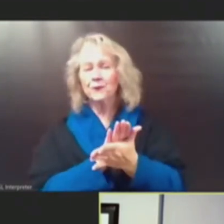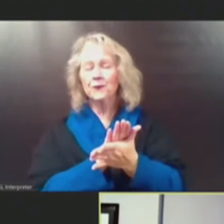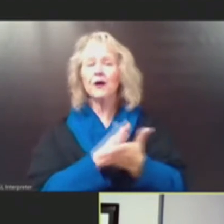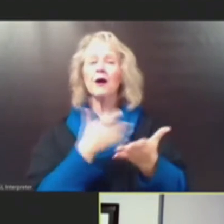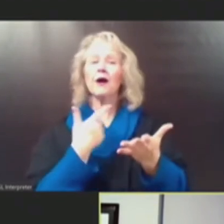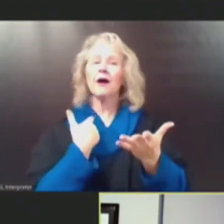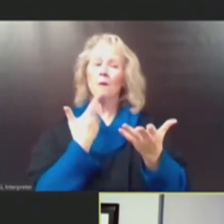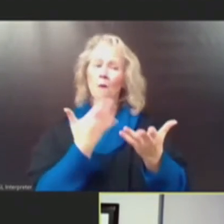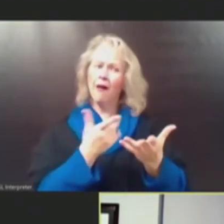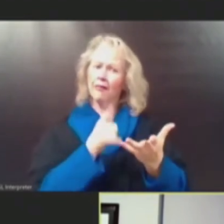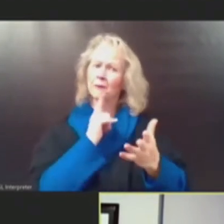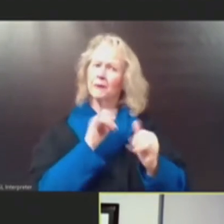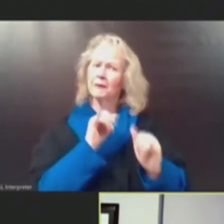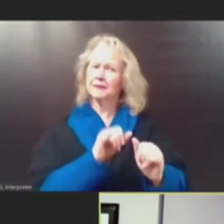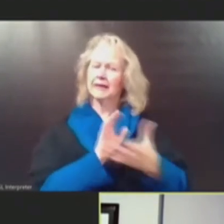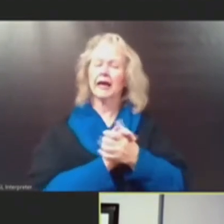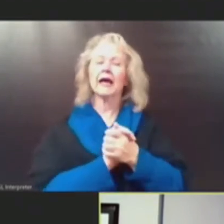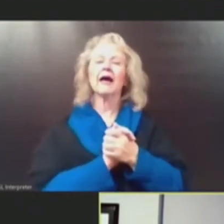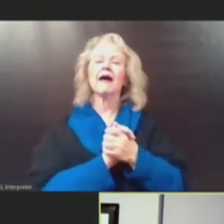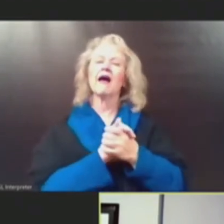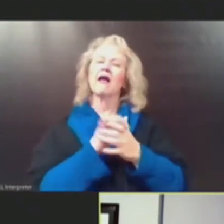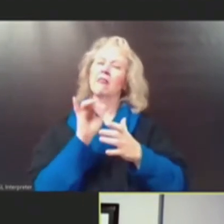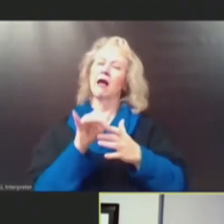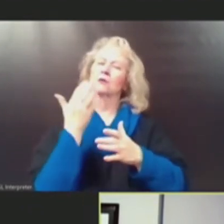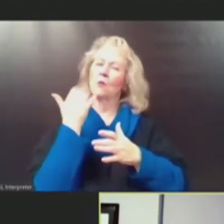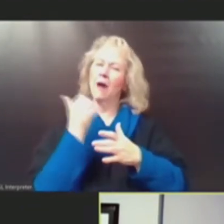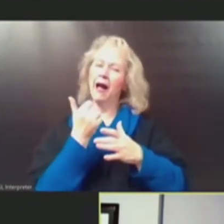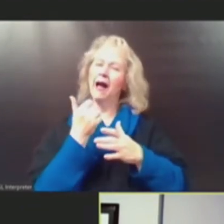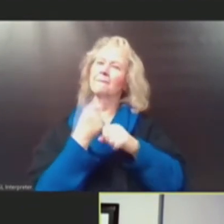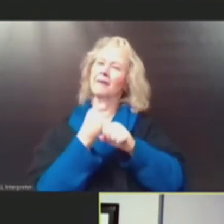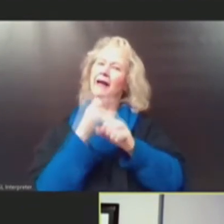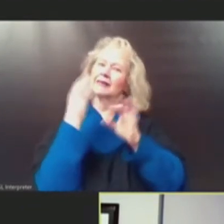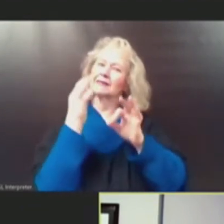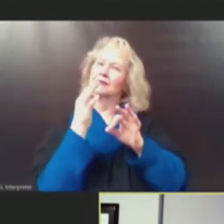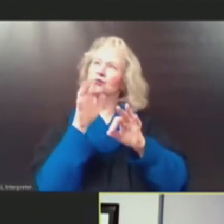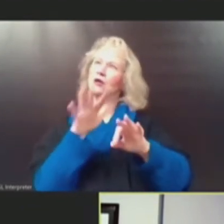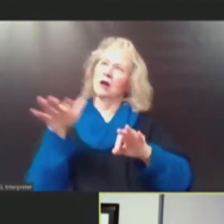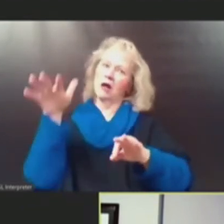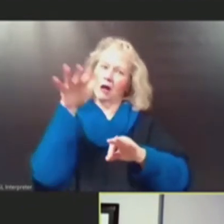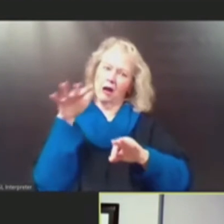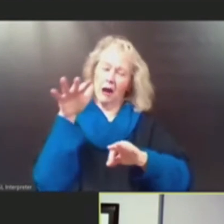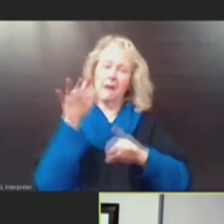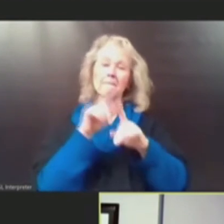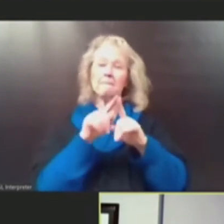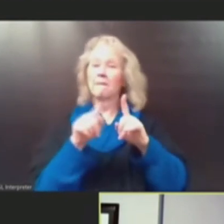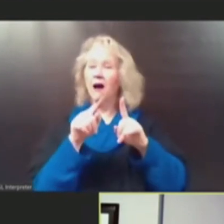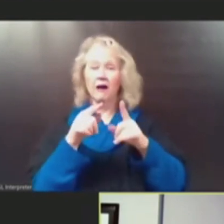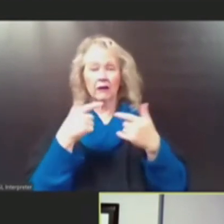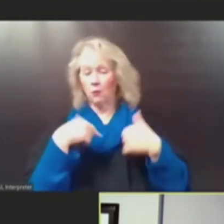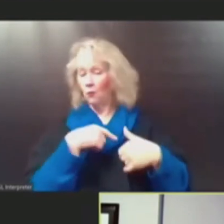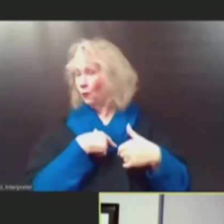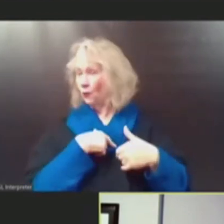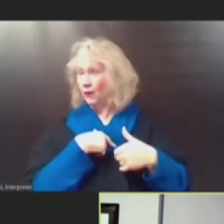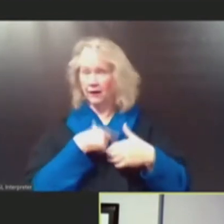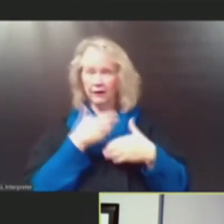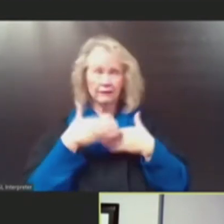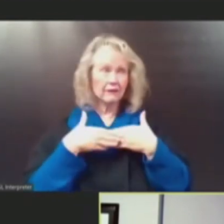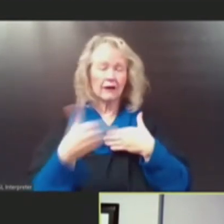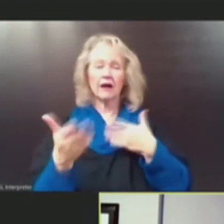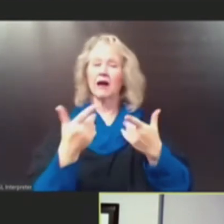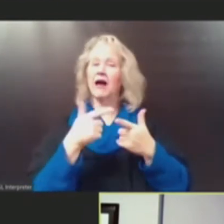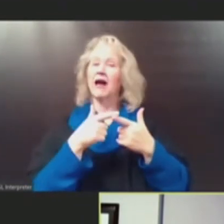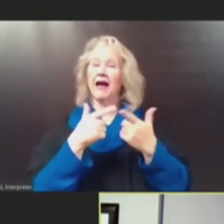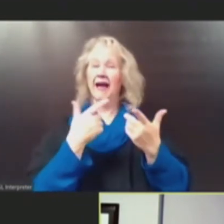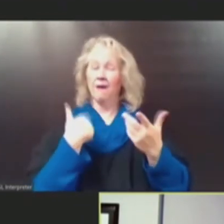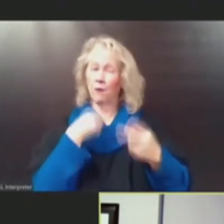be able to keep kids in school. And that's where decisions need to be made at that level. But going forward, we're going to be looking at things like hospitalizations